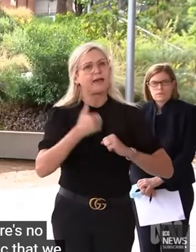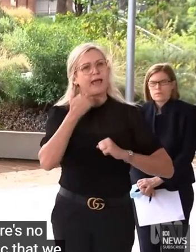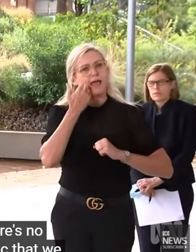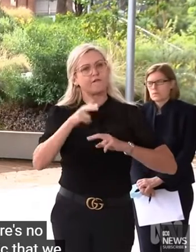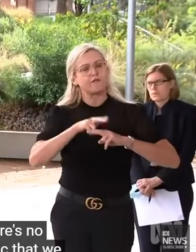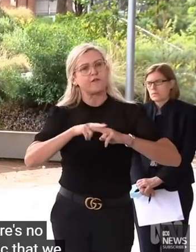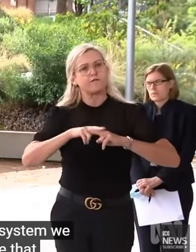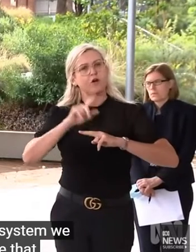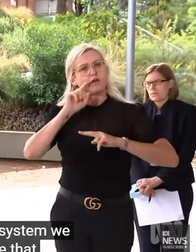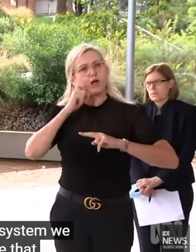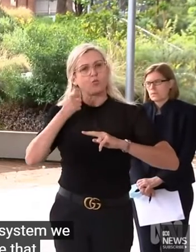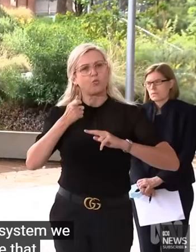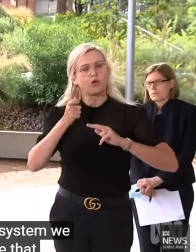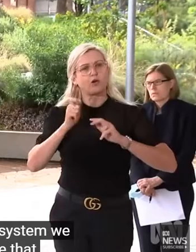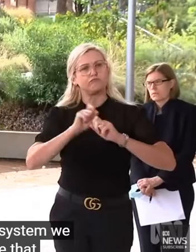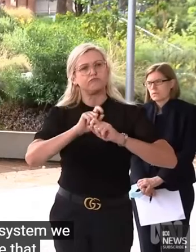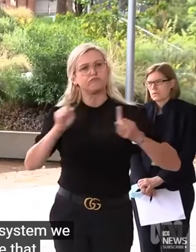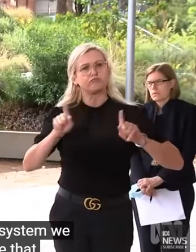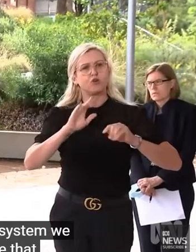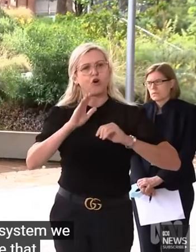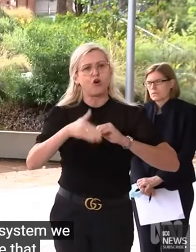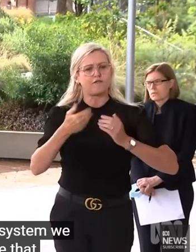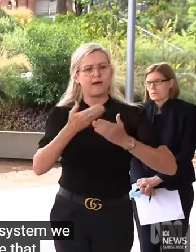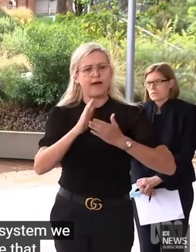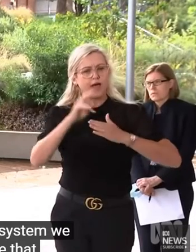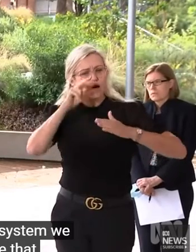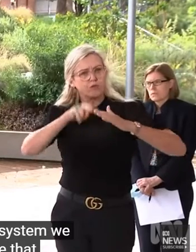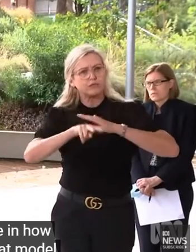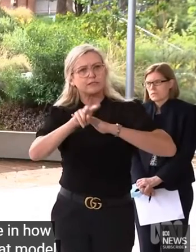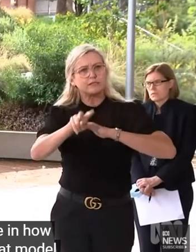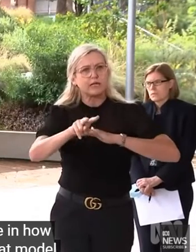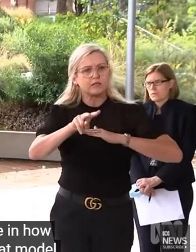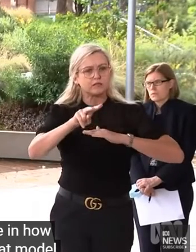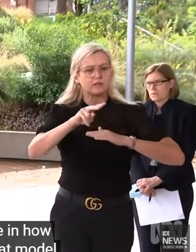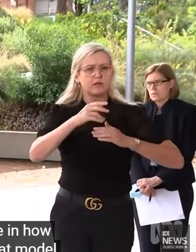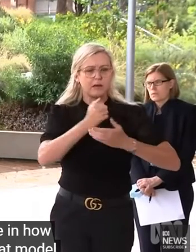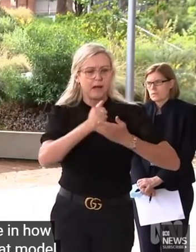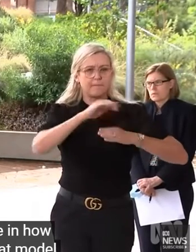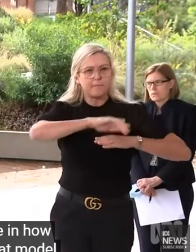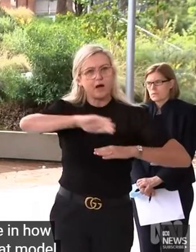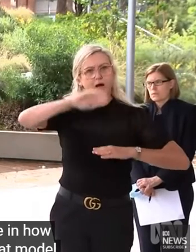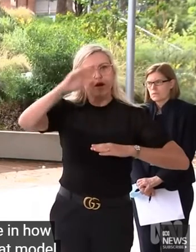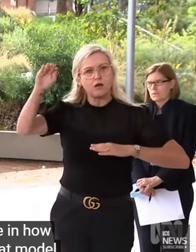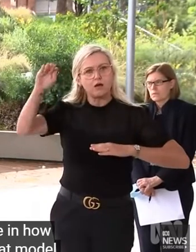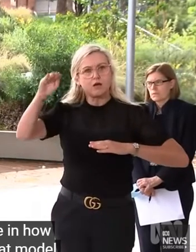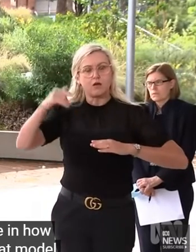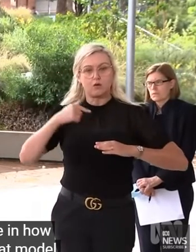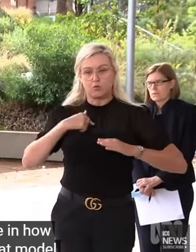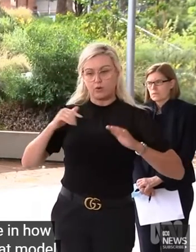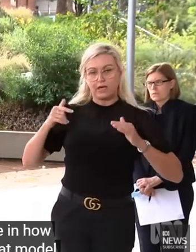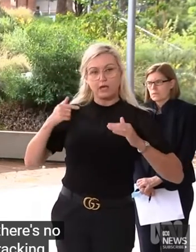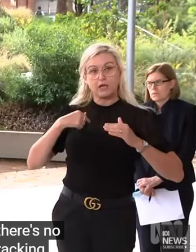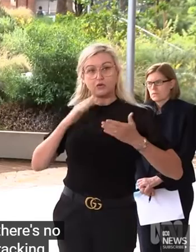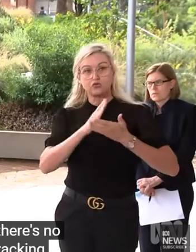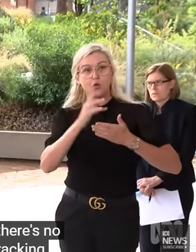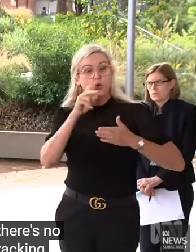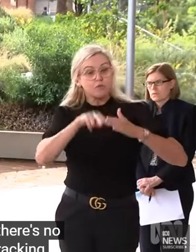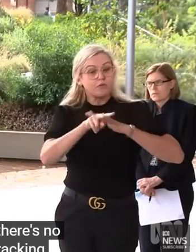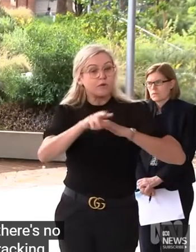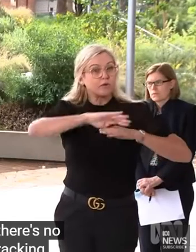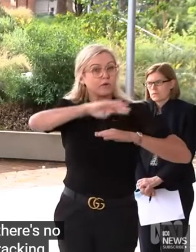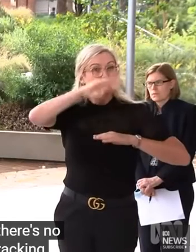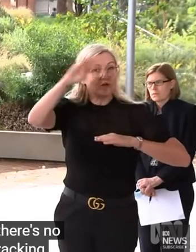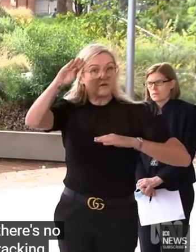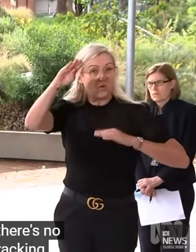on that modelling. As we saw last week, there's no doubt that we are tracking better than our best case